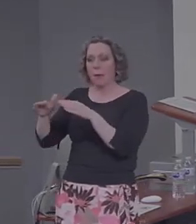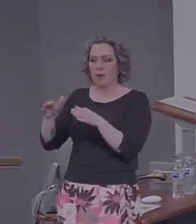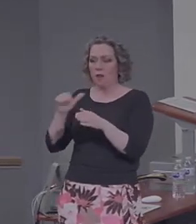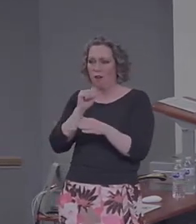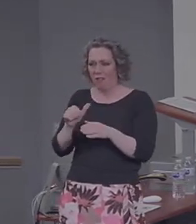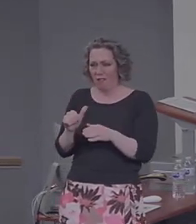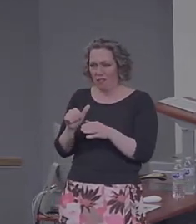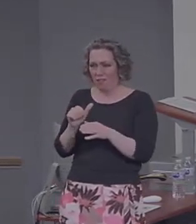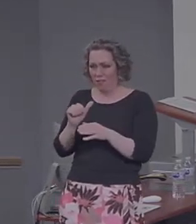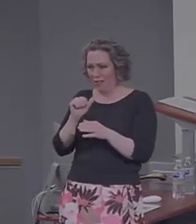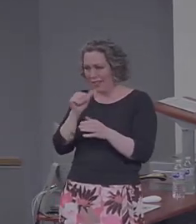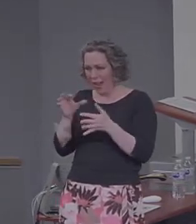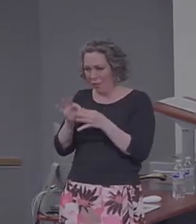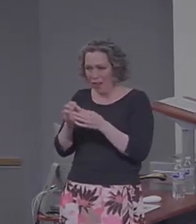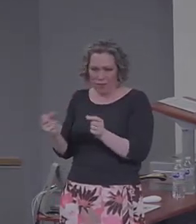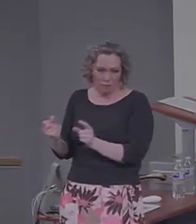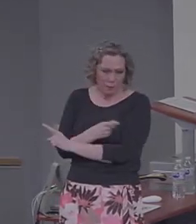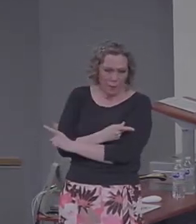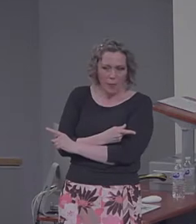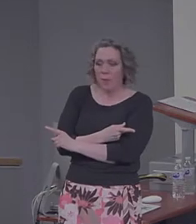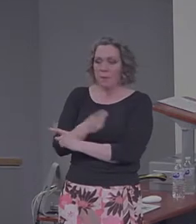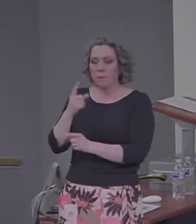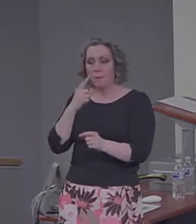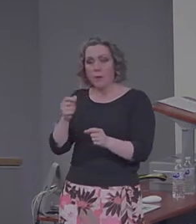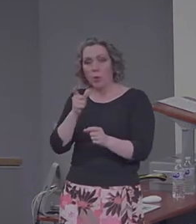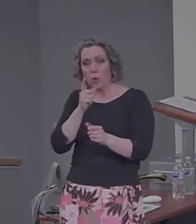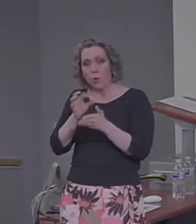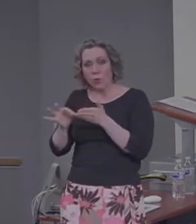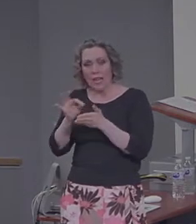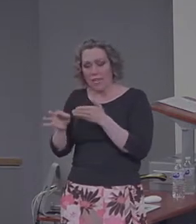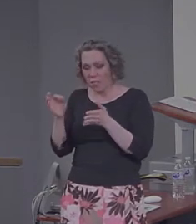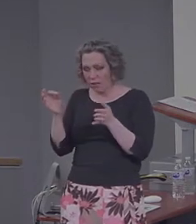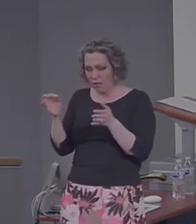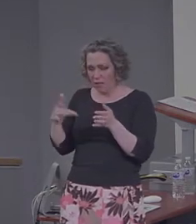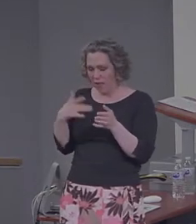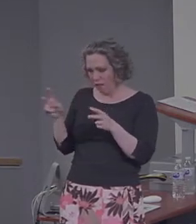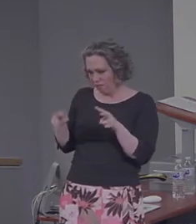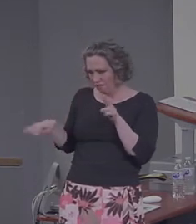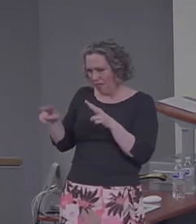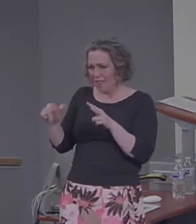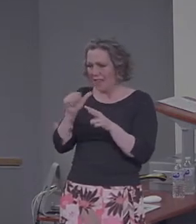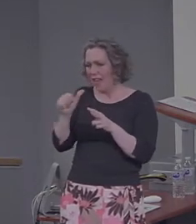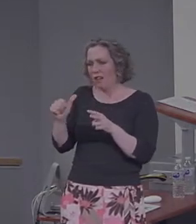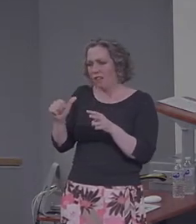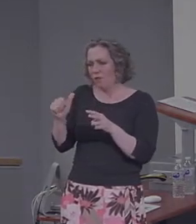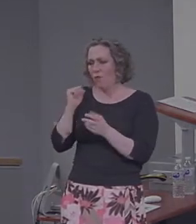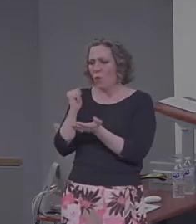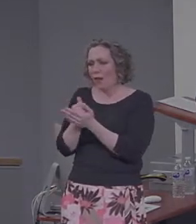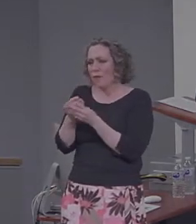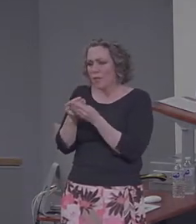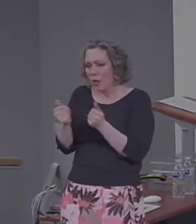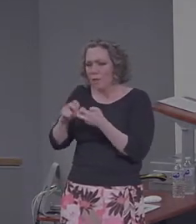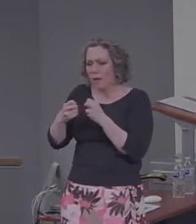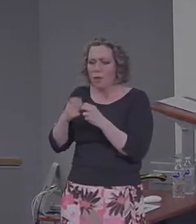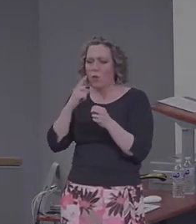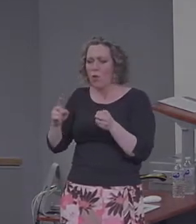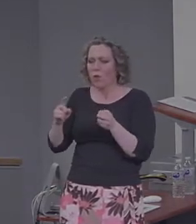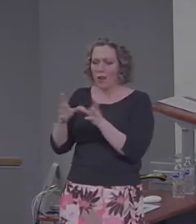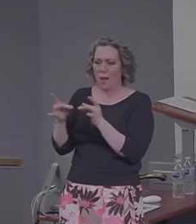in the judgment of the trained raters, wouldn't really solve the problem or just empty commentary, no steps. And